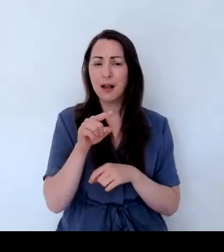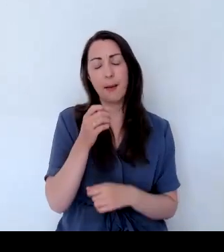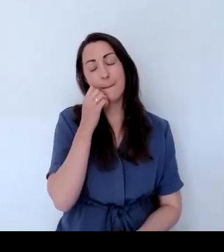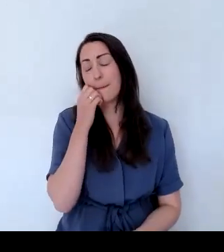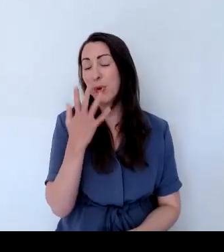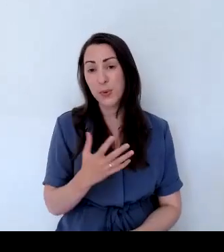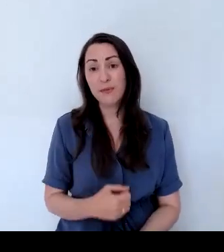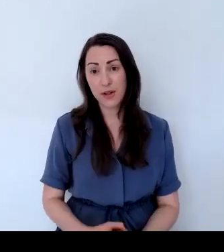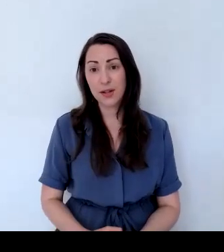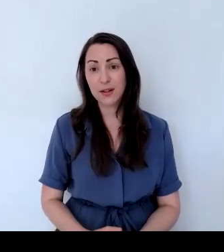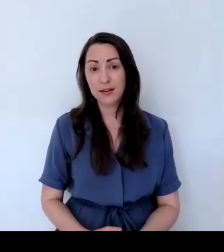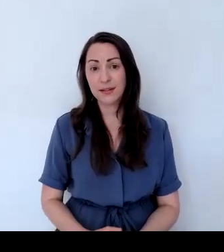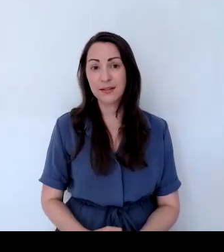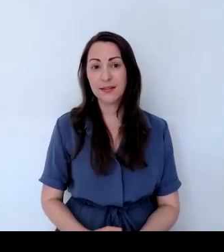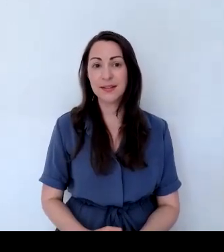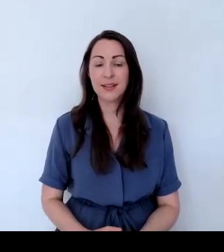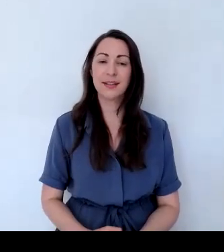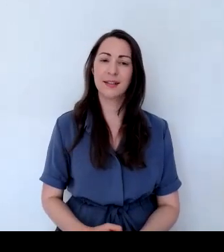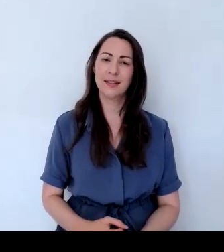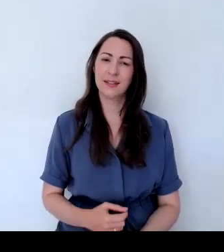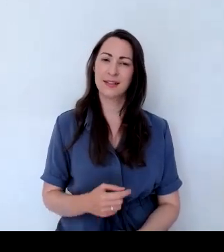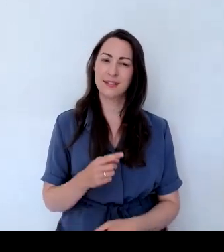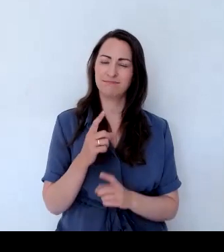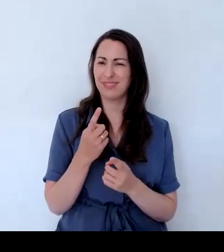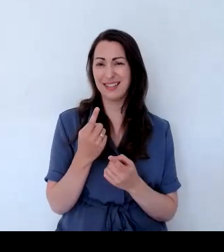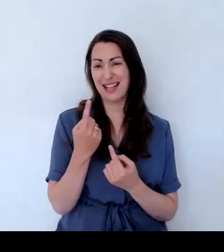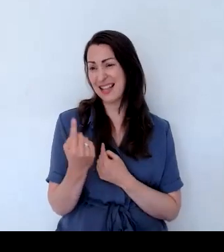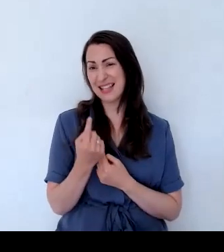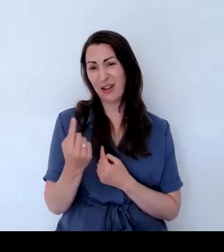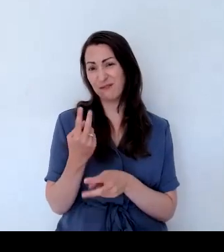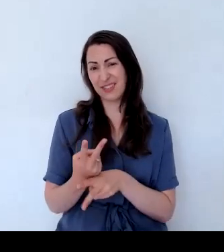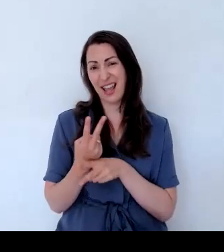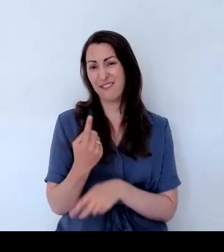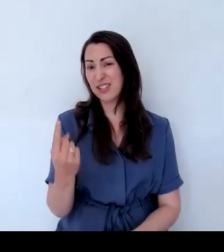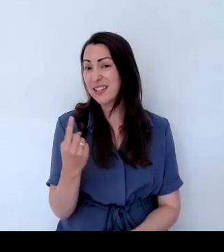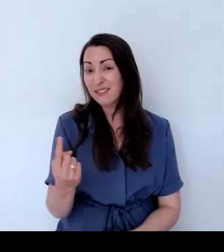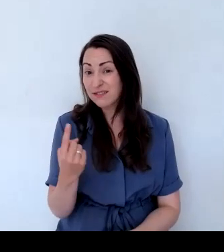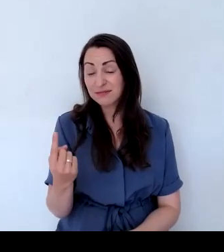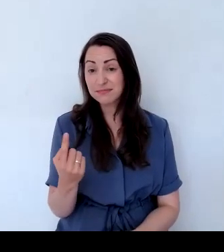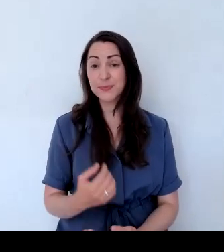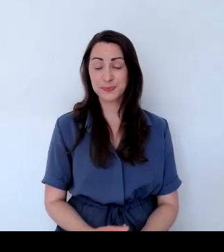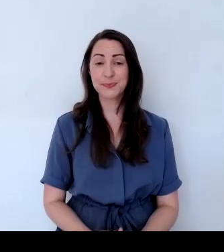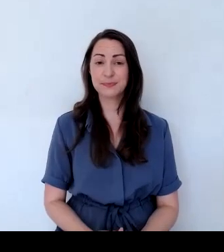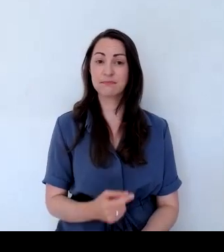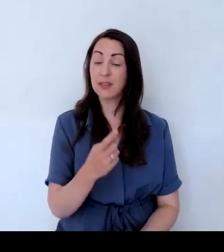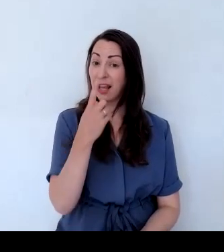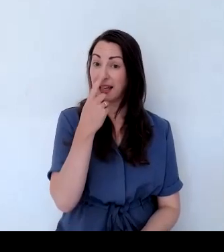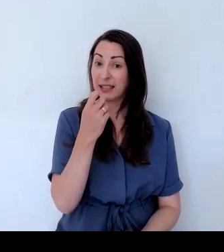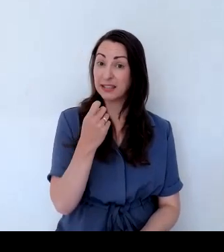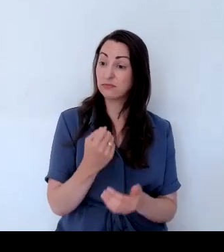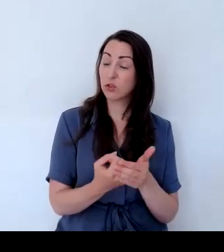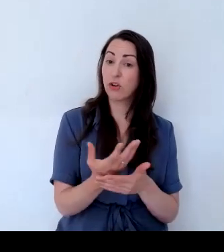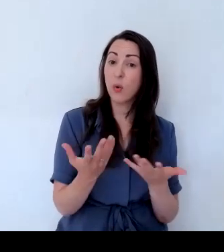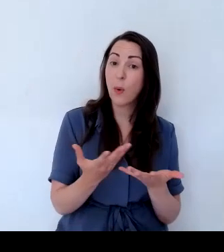but it's absolutely wonderful. It really looks after itself. And that would grow in a pot, but it would equally,